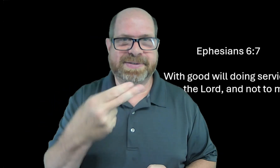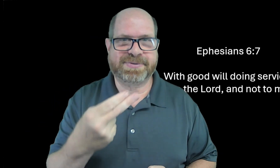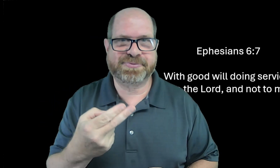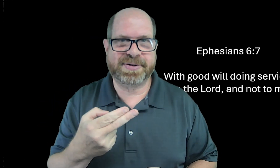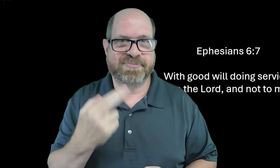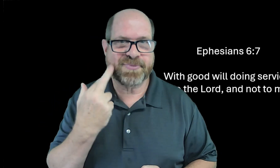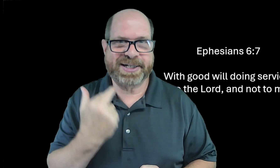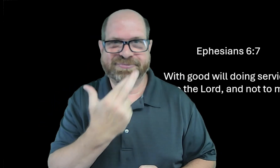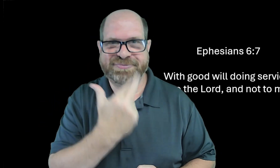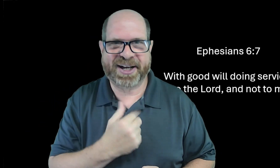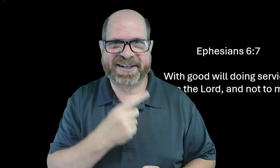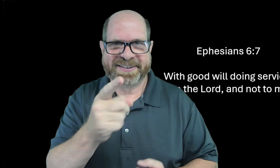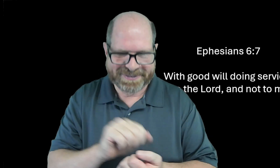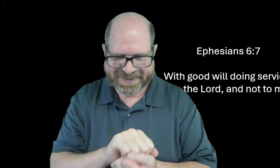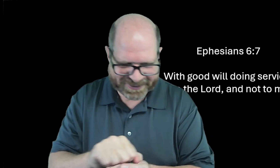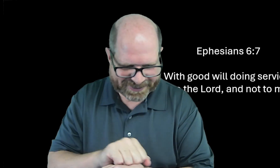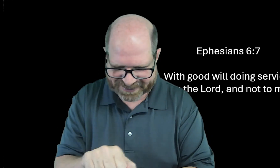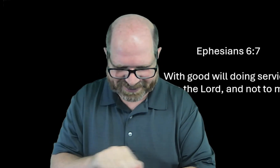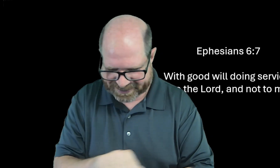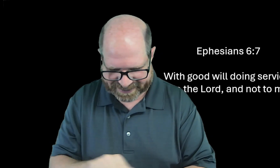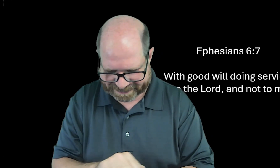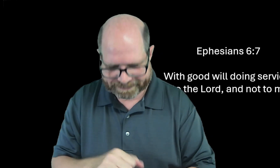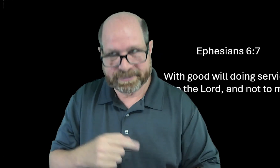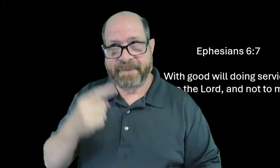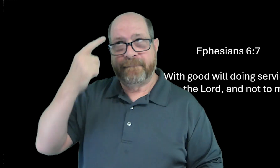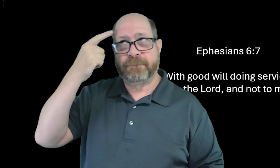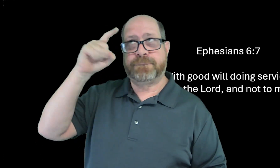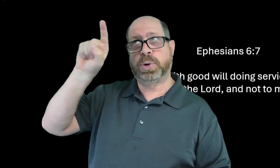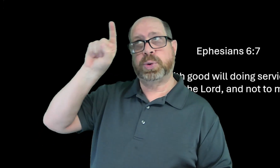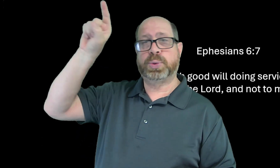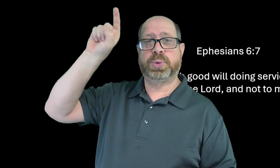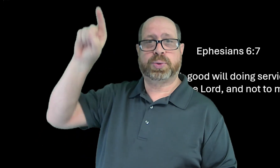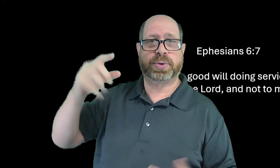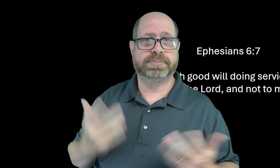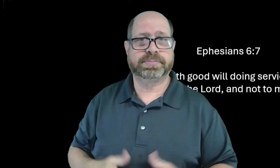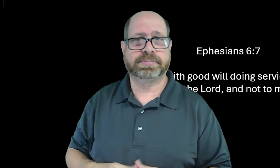i wash dishes on a restaurant for god